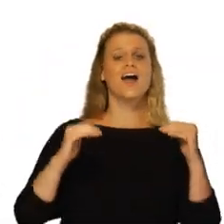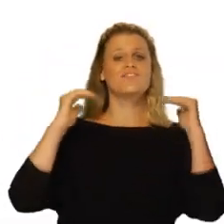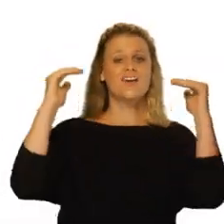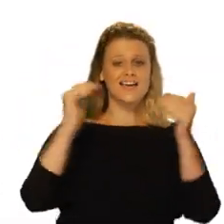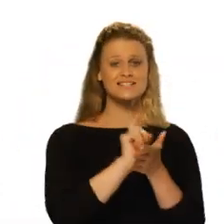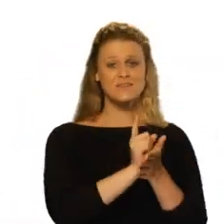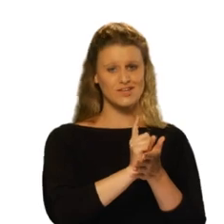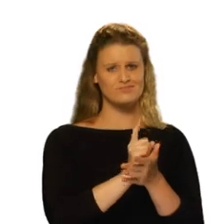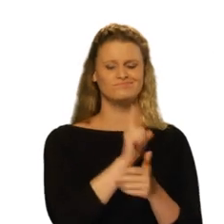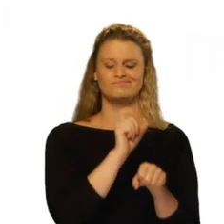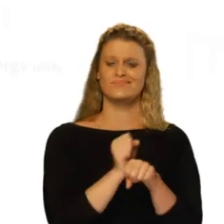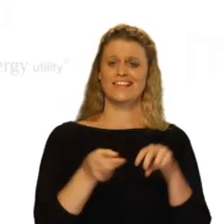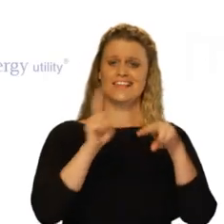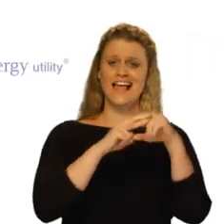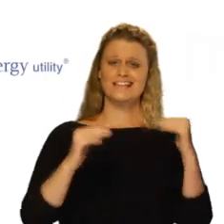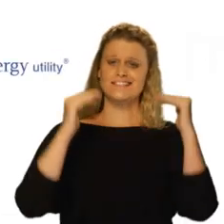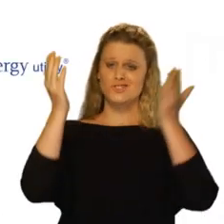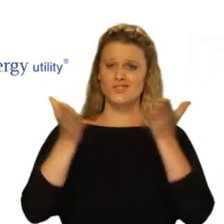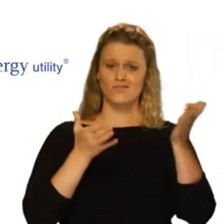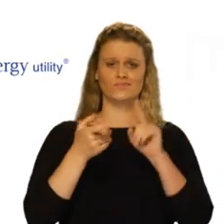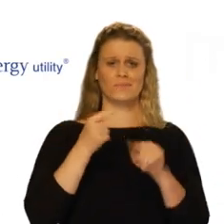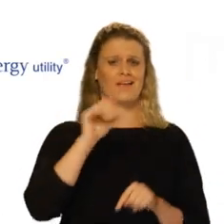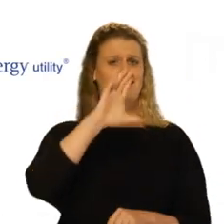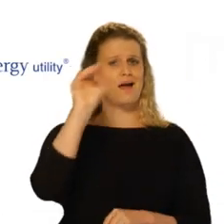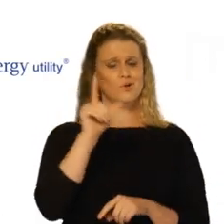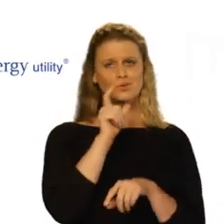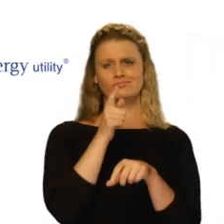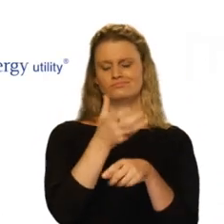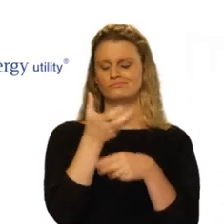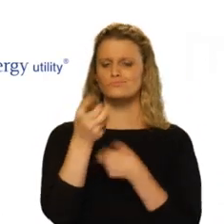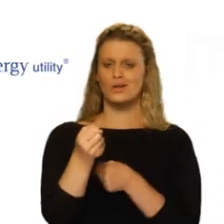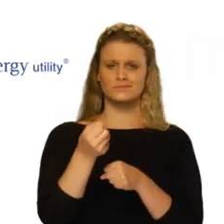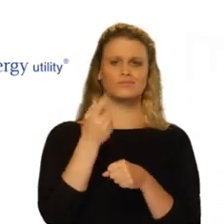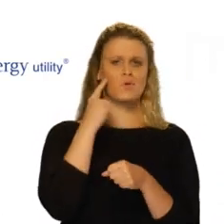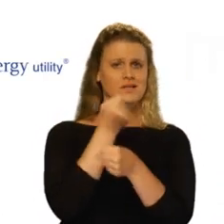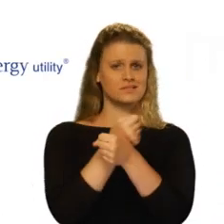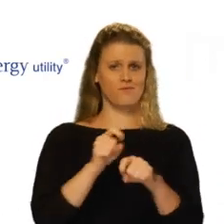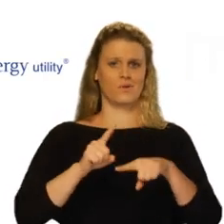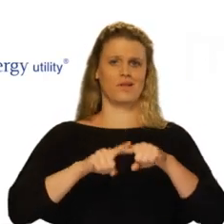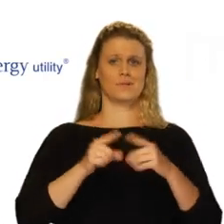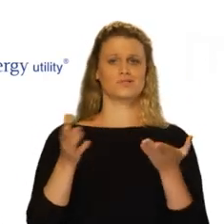from the company that has been trusted for safe and reliable service for over 140 years.